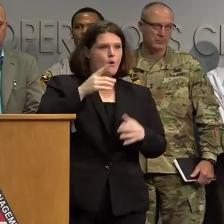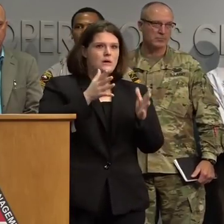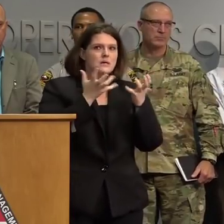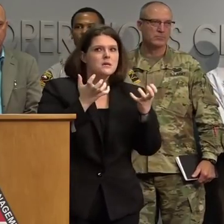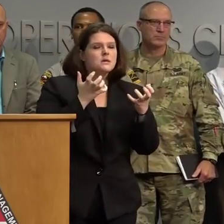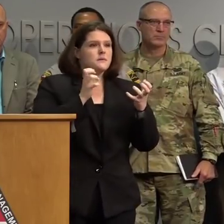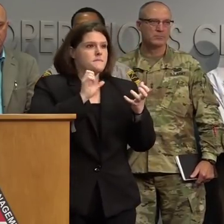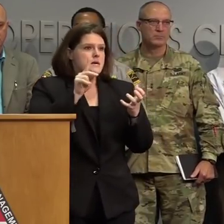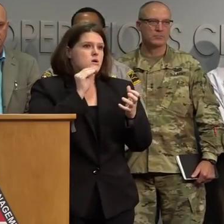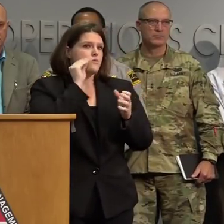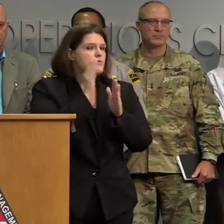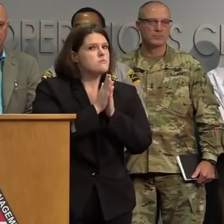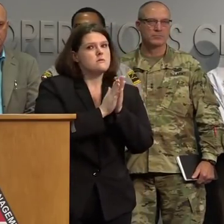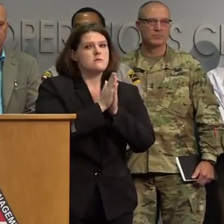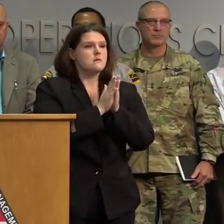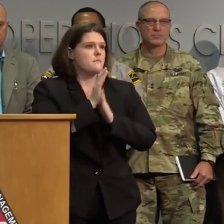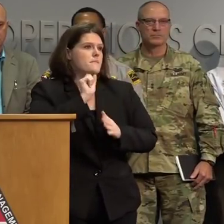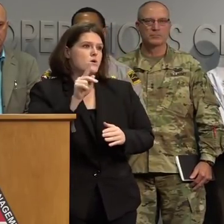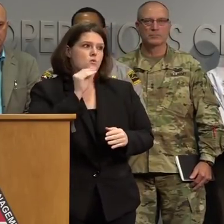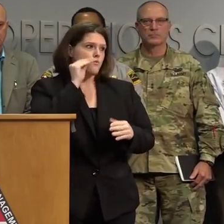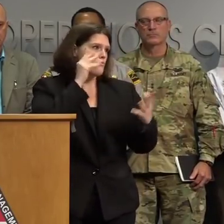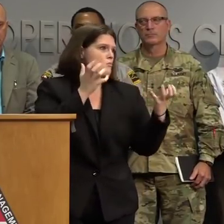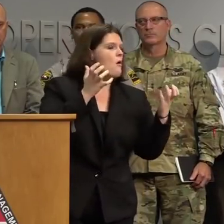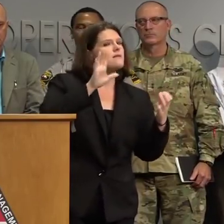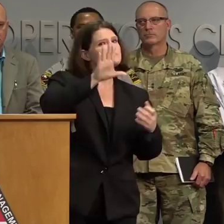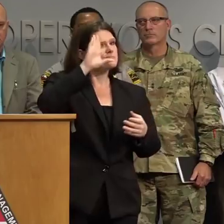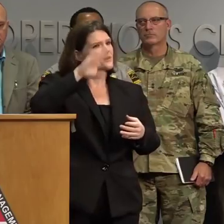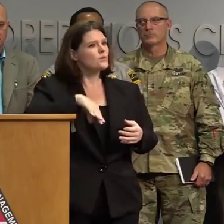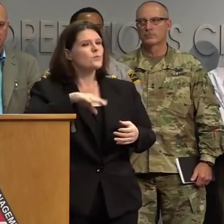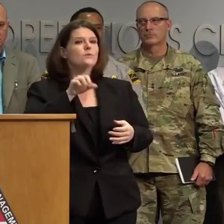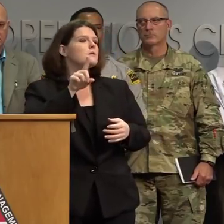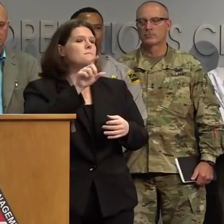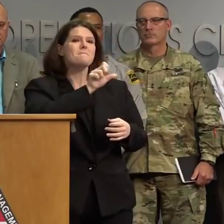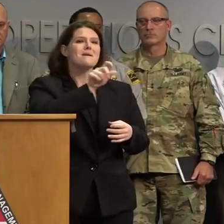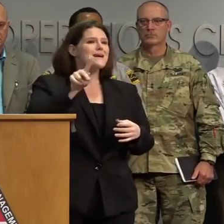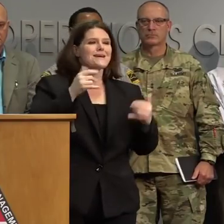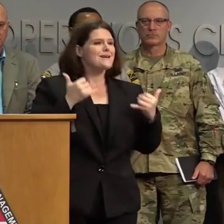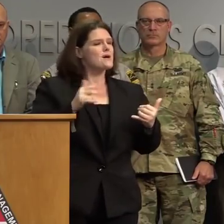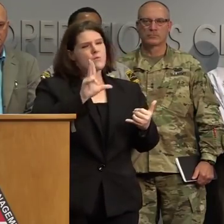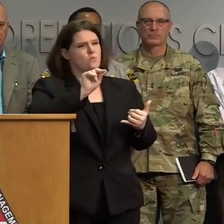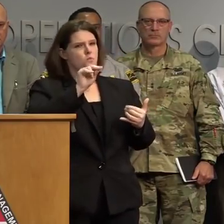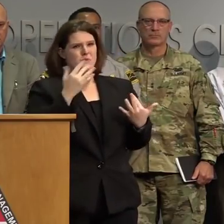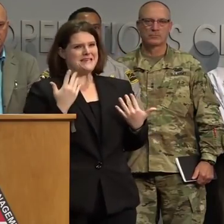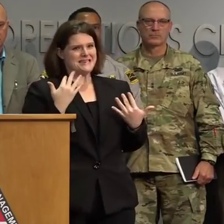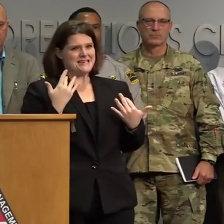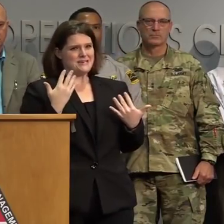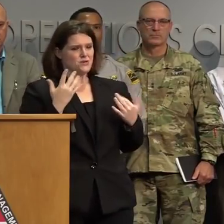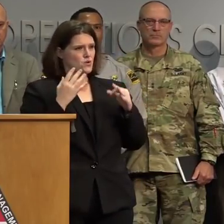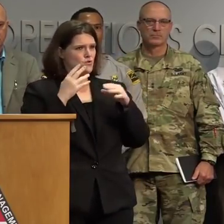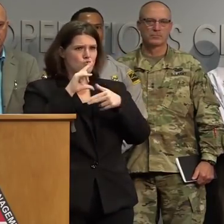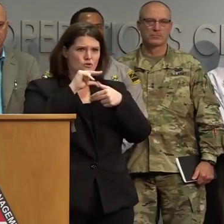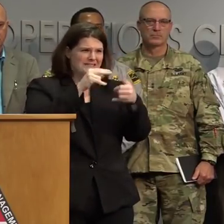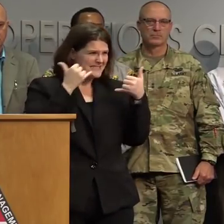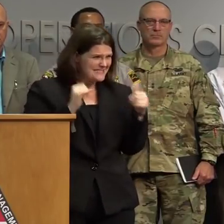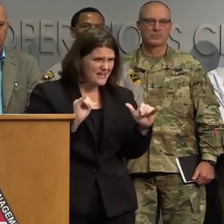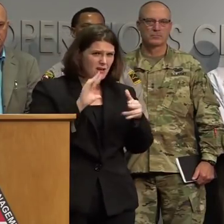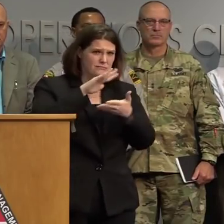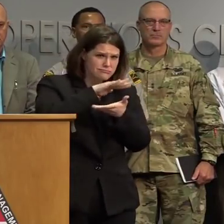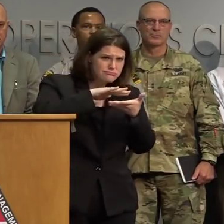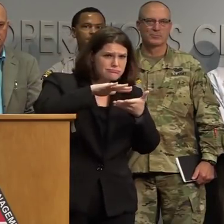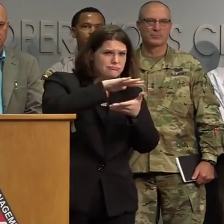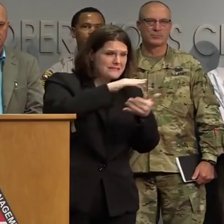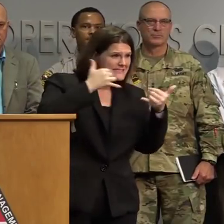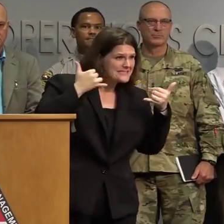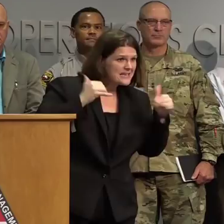anxious to get back home. But don't go back until this storm passes and you get